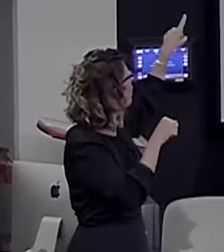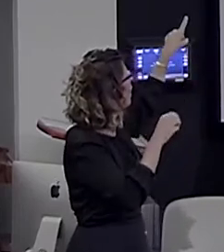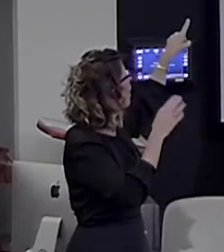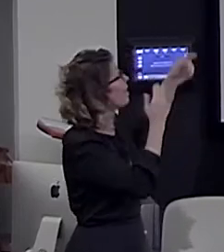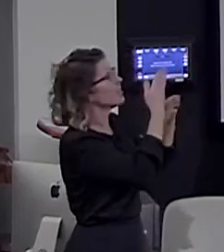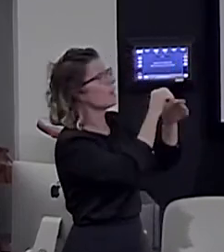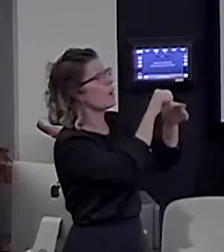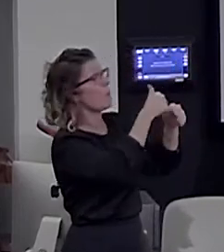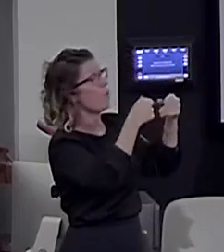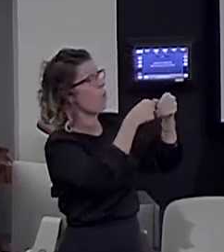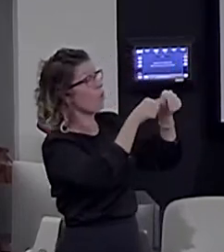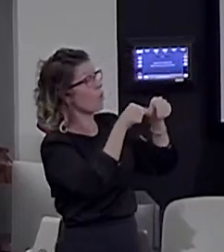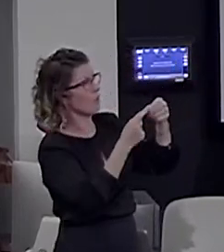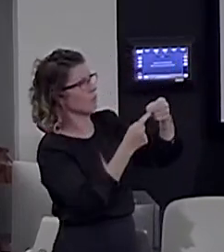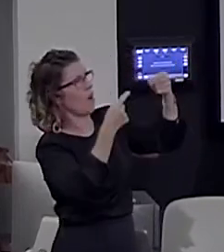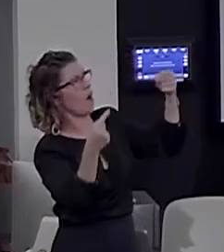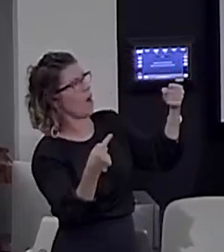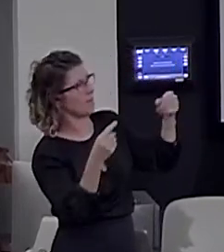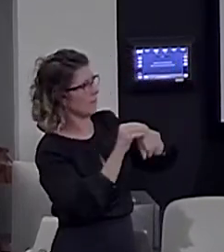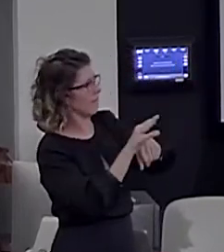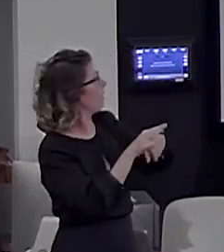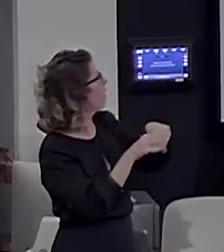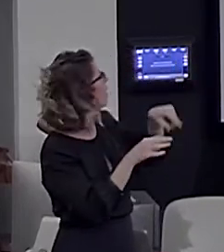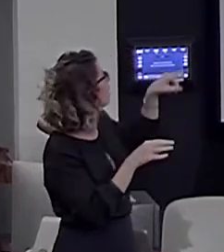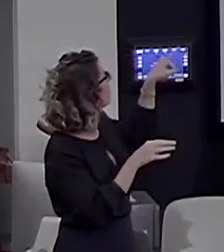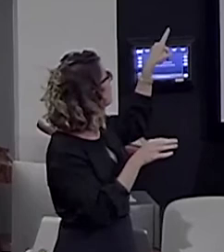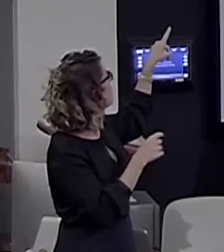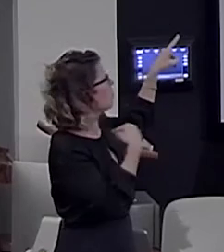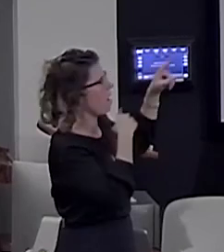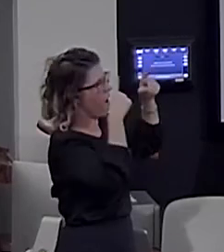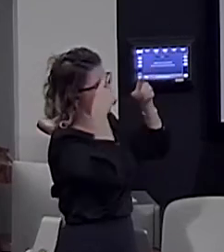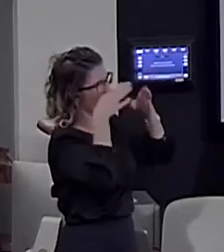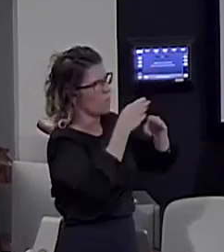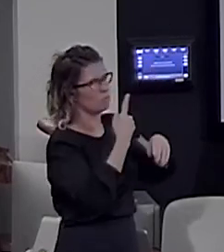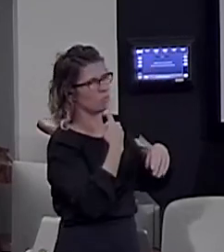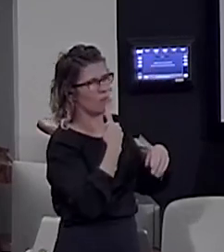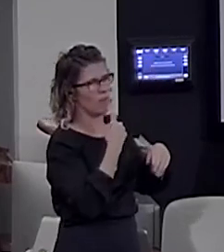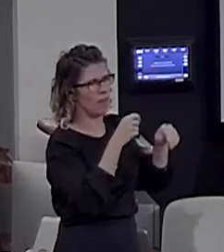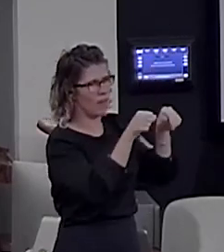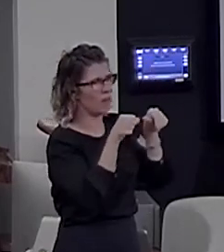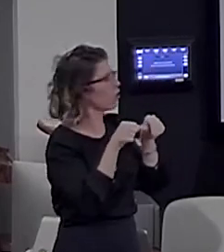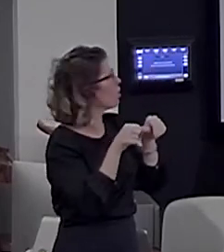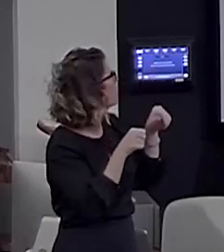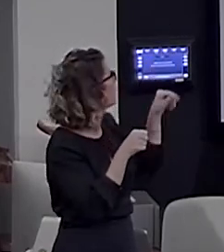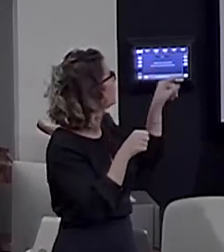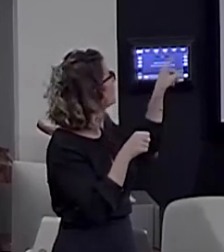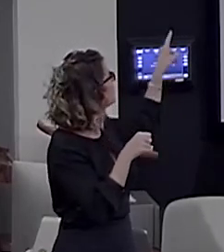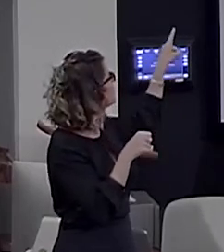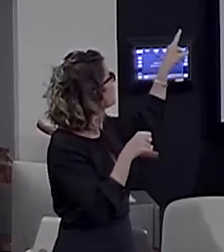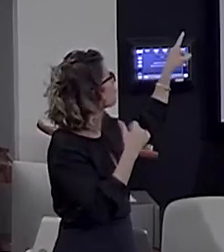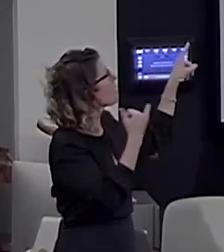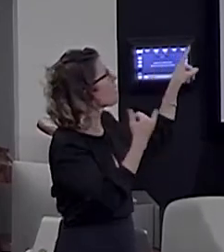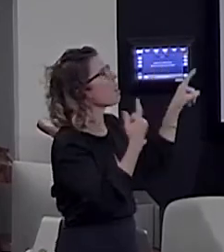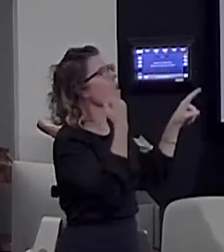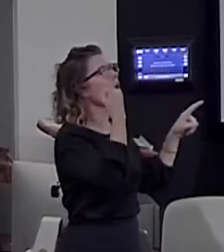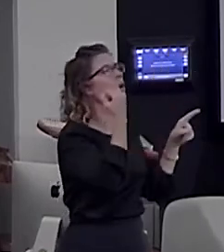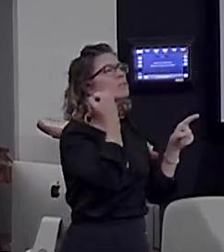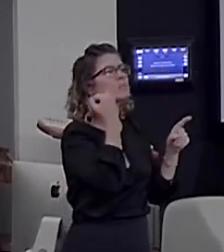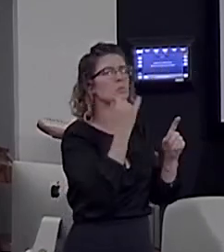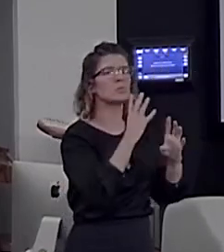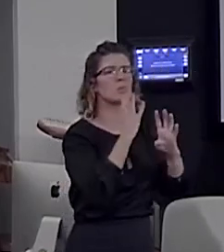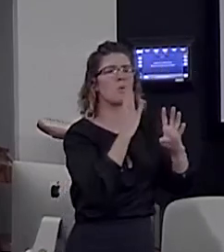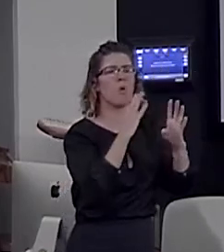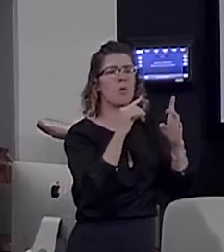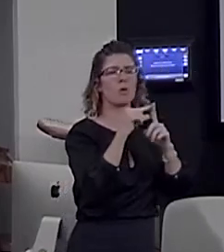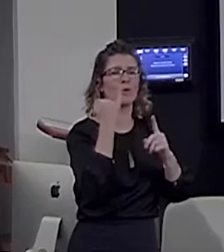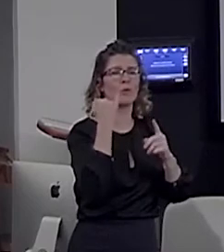effect, okay? But I focus on the areas in red. Now, you see we replicate with spoken language. If we present words one